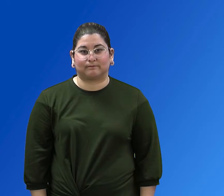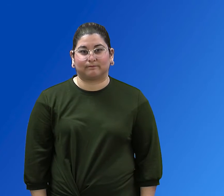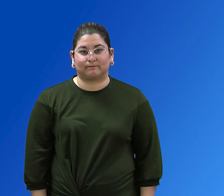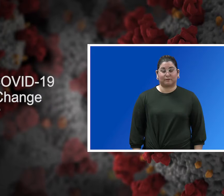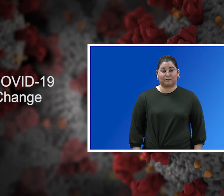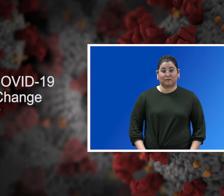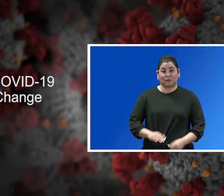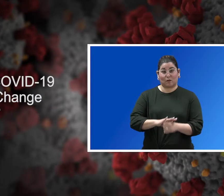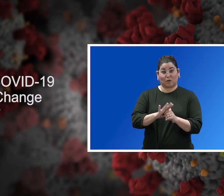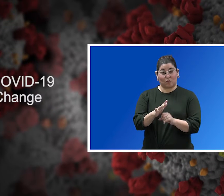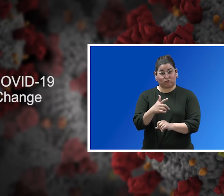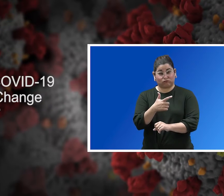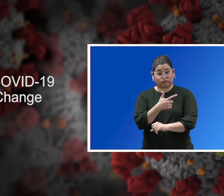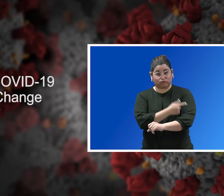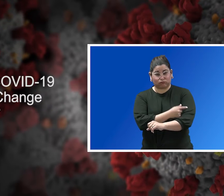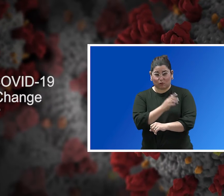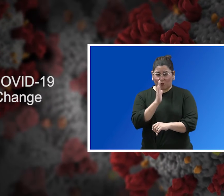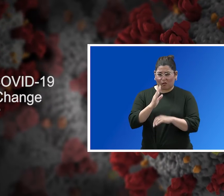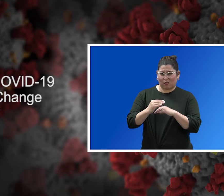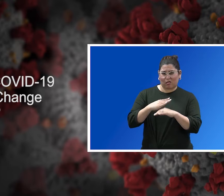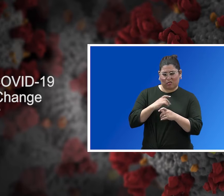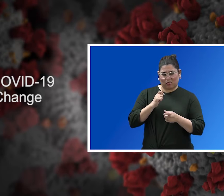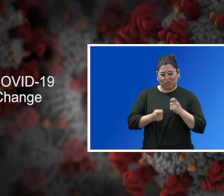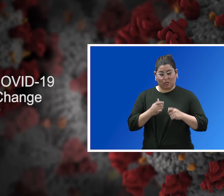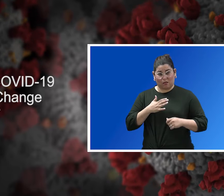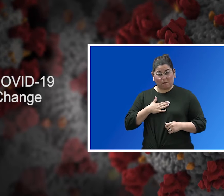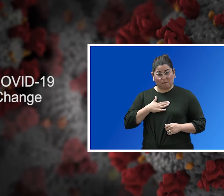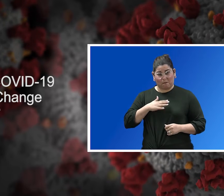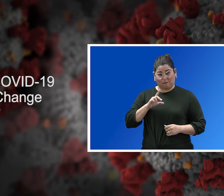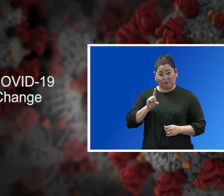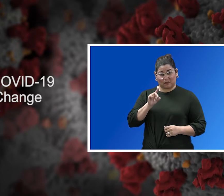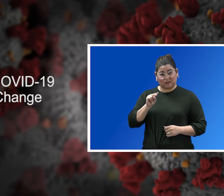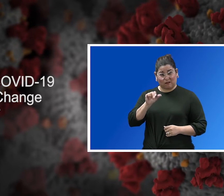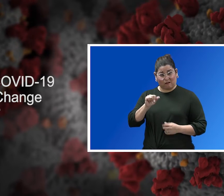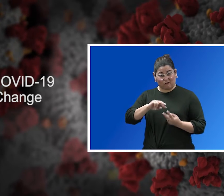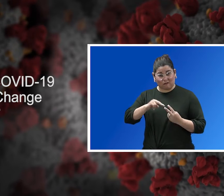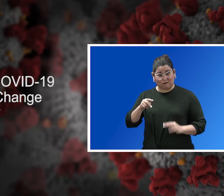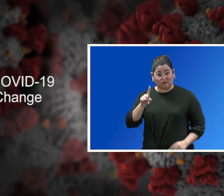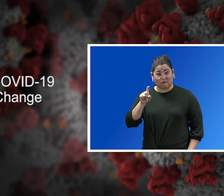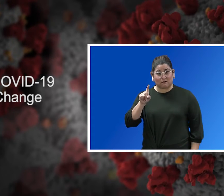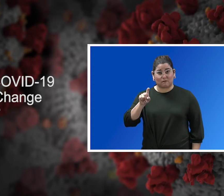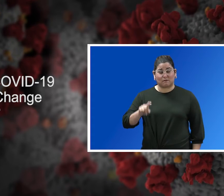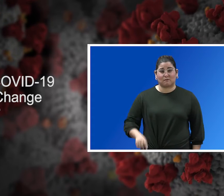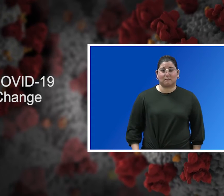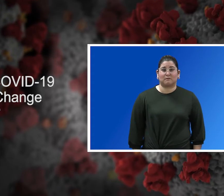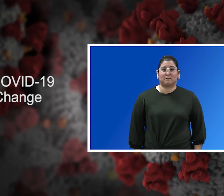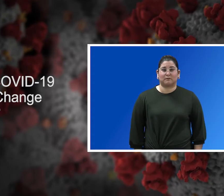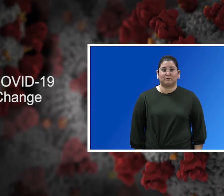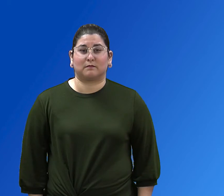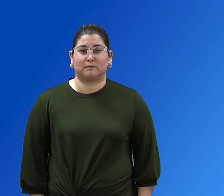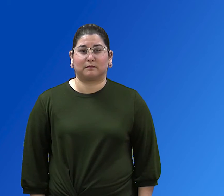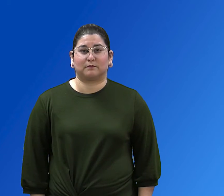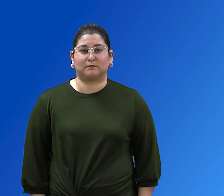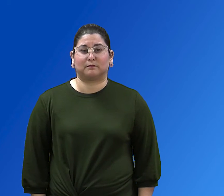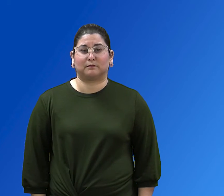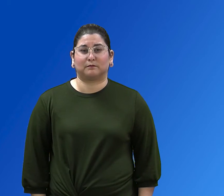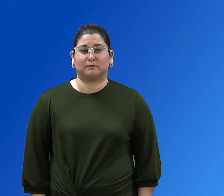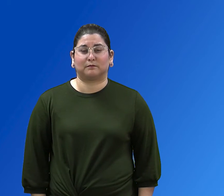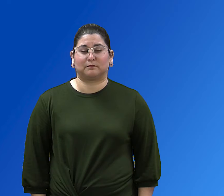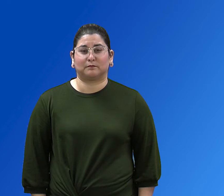Will the COVID-19 vaccine change my DNA? COVID-19 vaccines